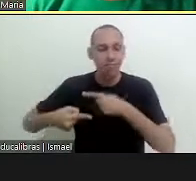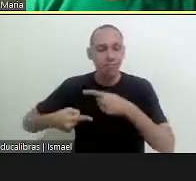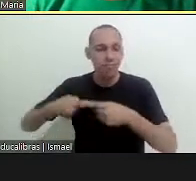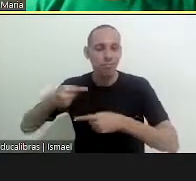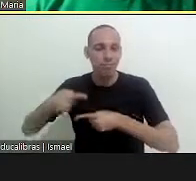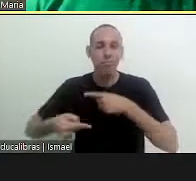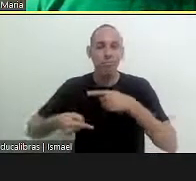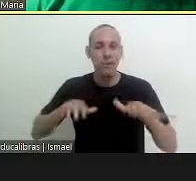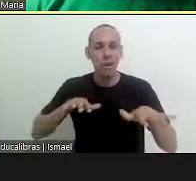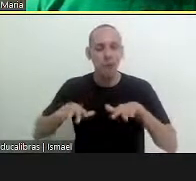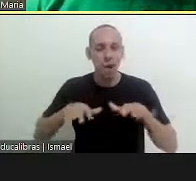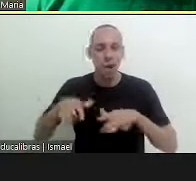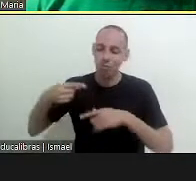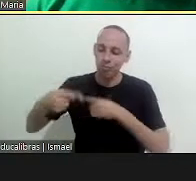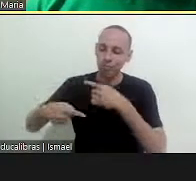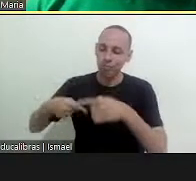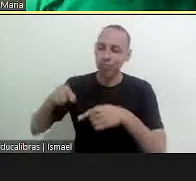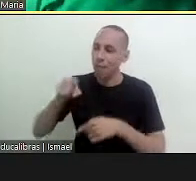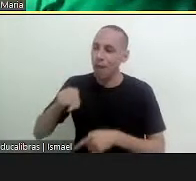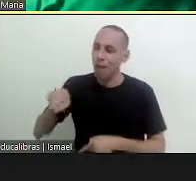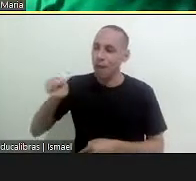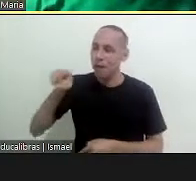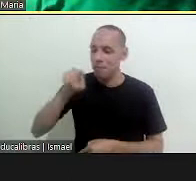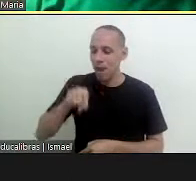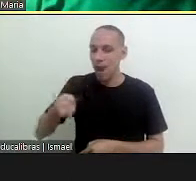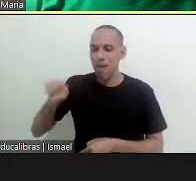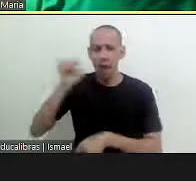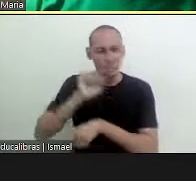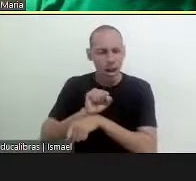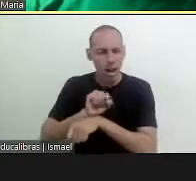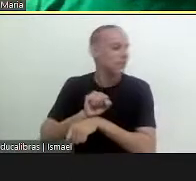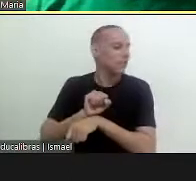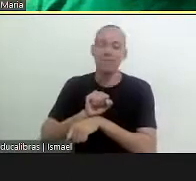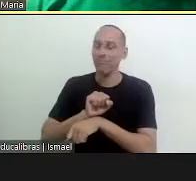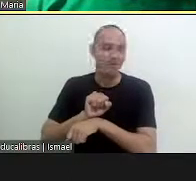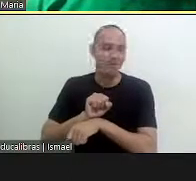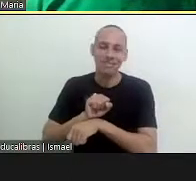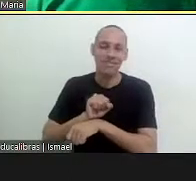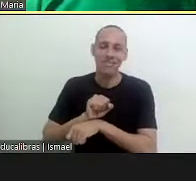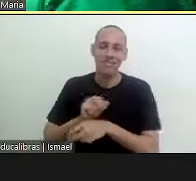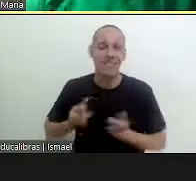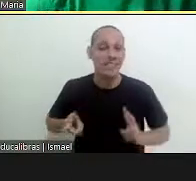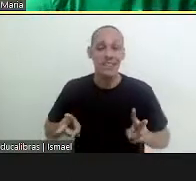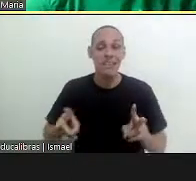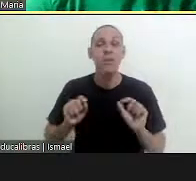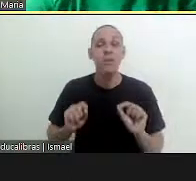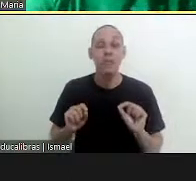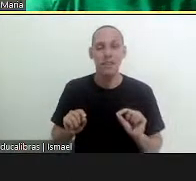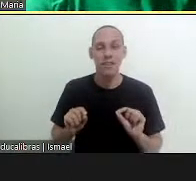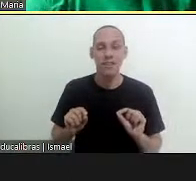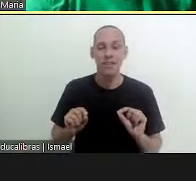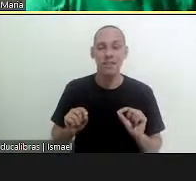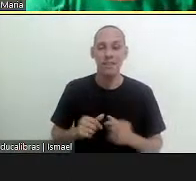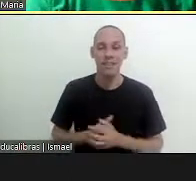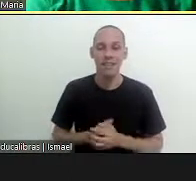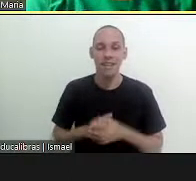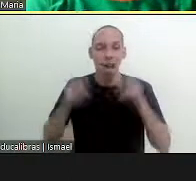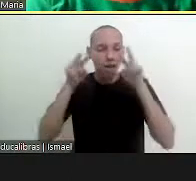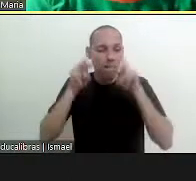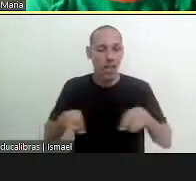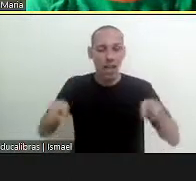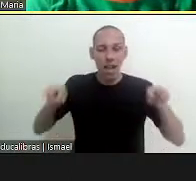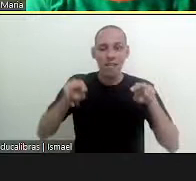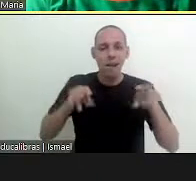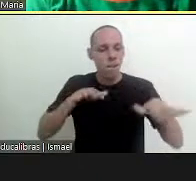turning always moving forward so it's not something which is at a standstill it is